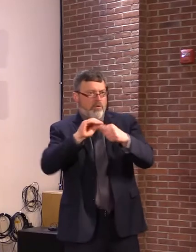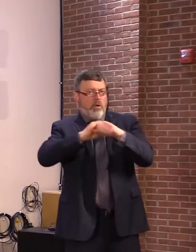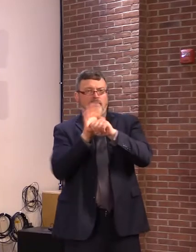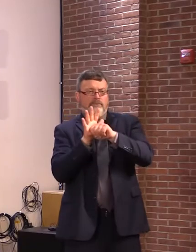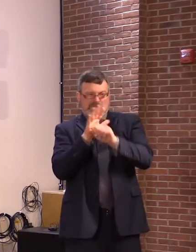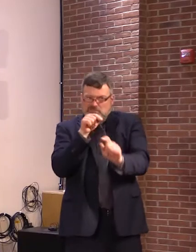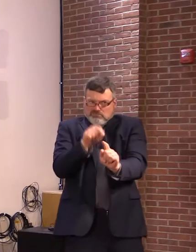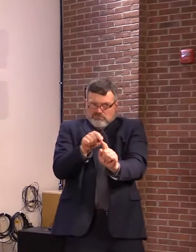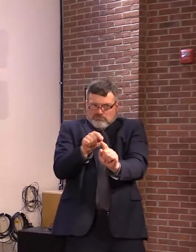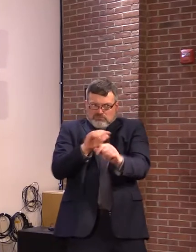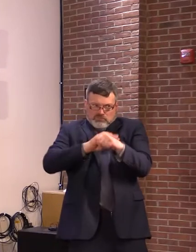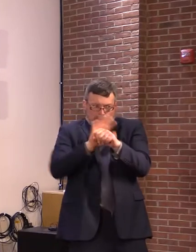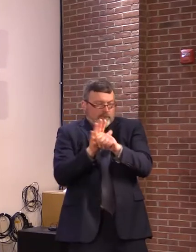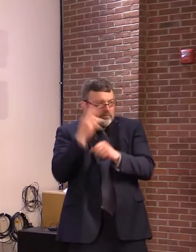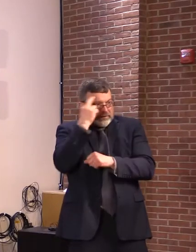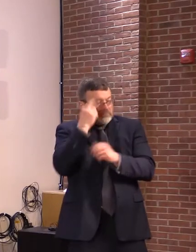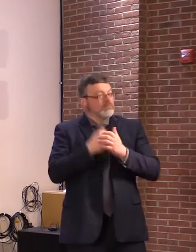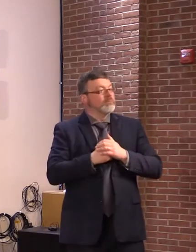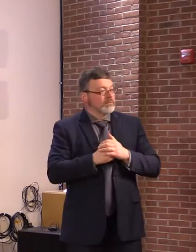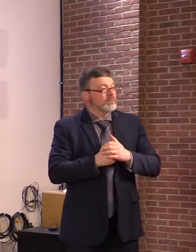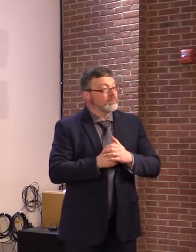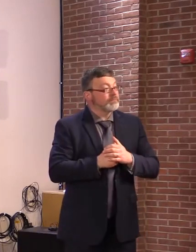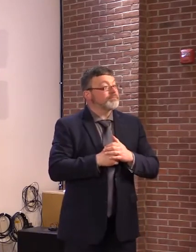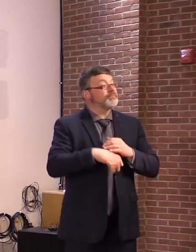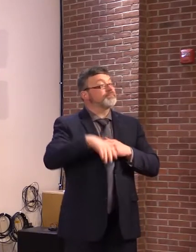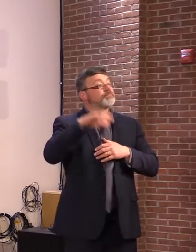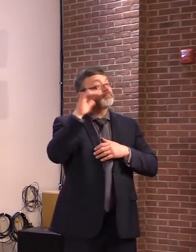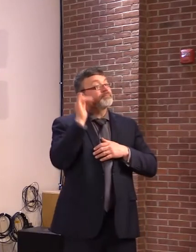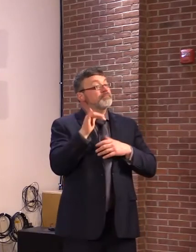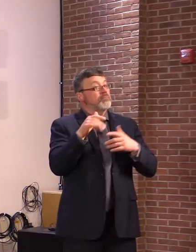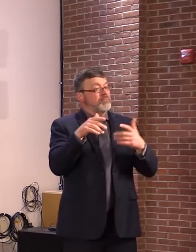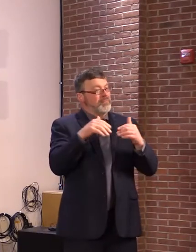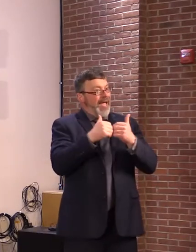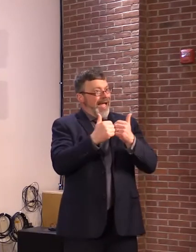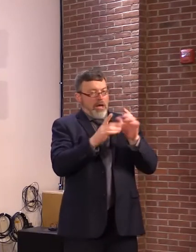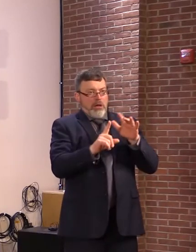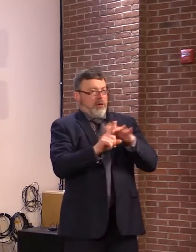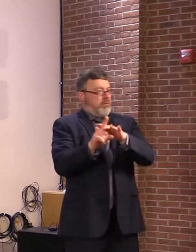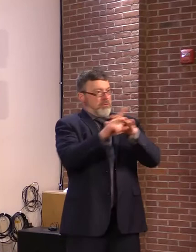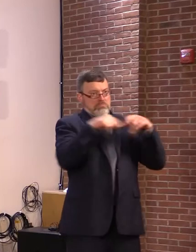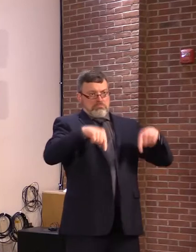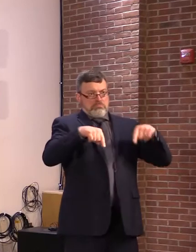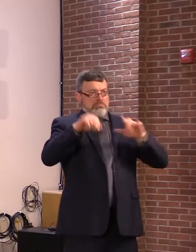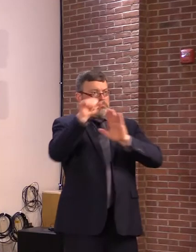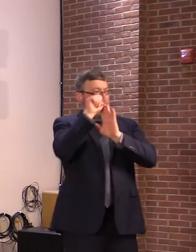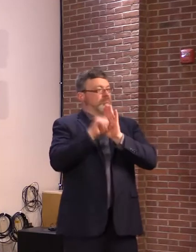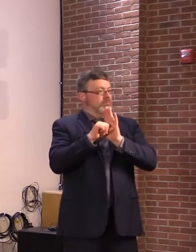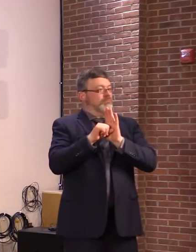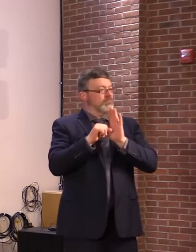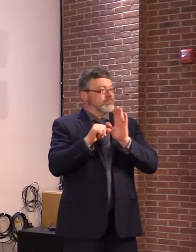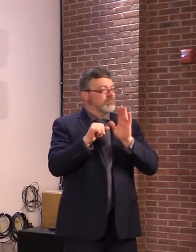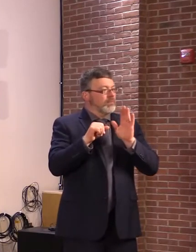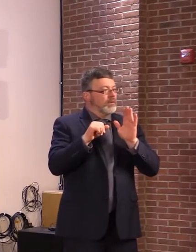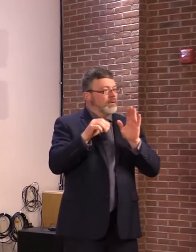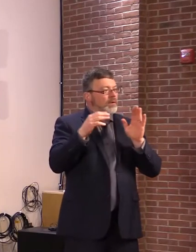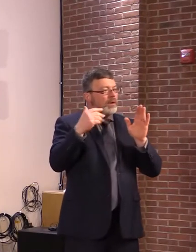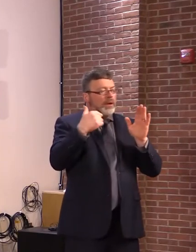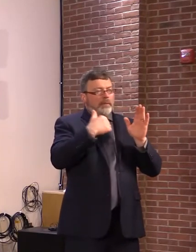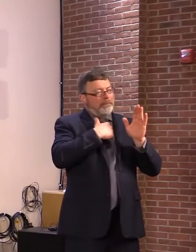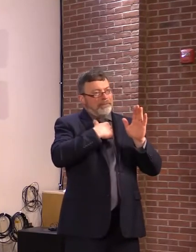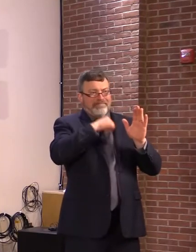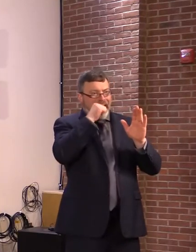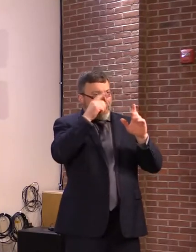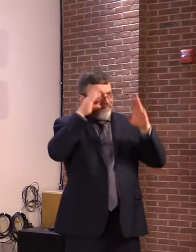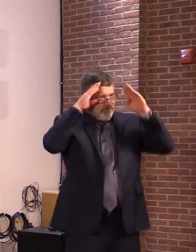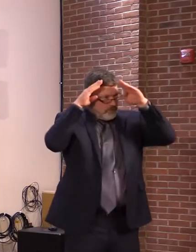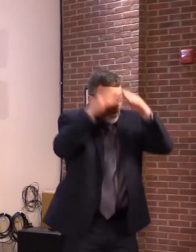guidance on our COVID activity as a state rather than on a county-by-county level. And with the publication